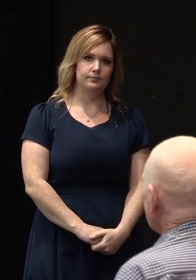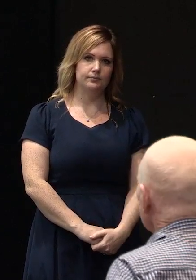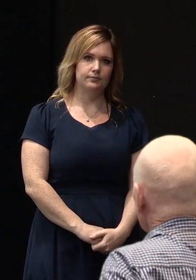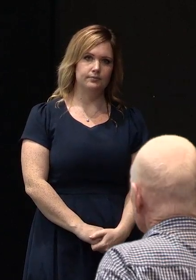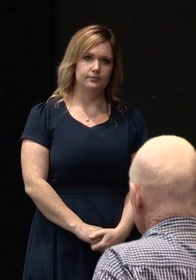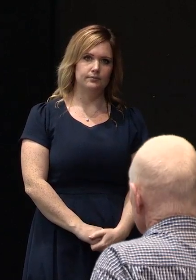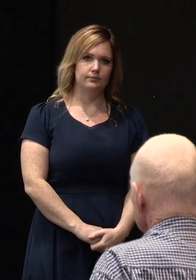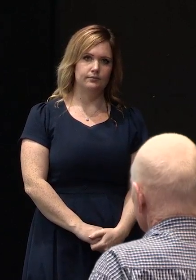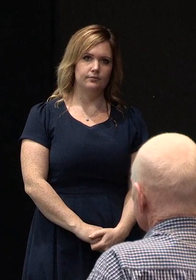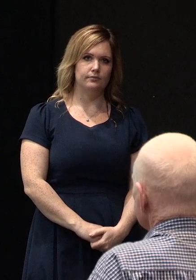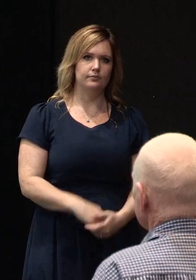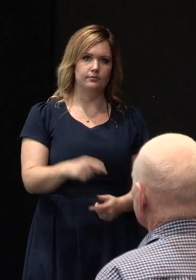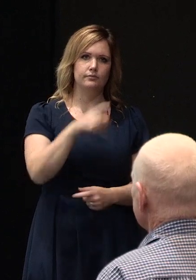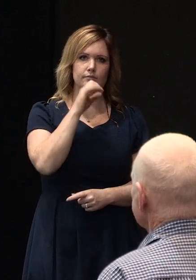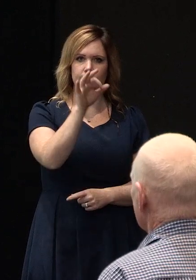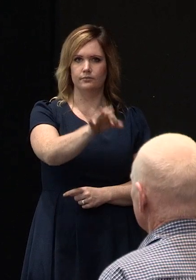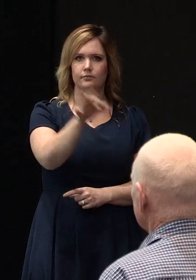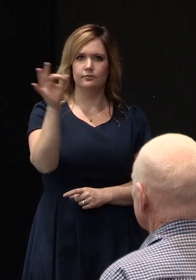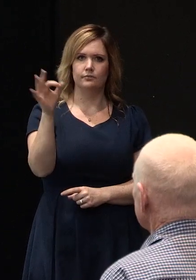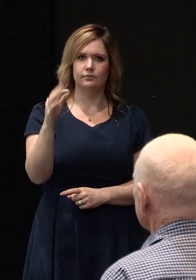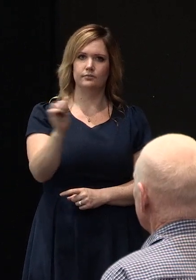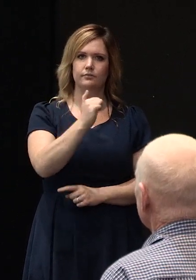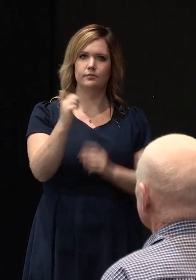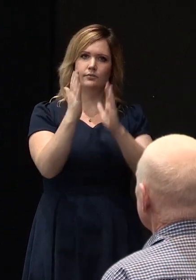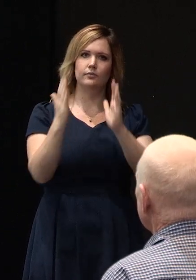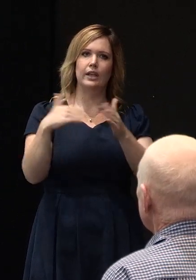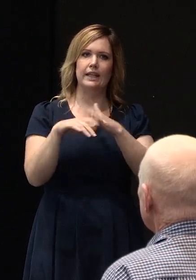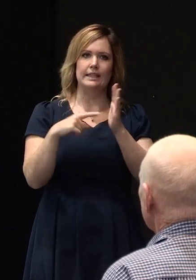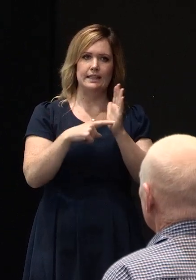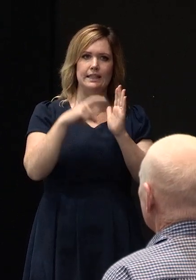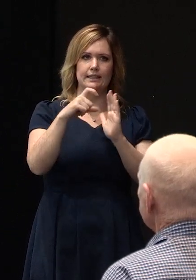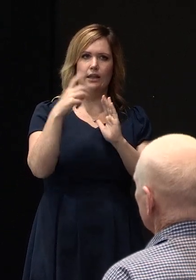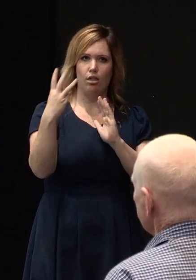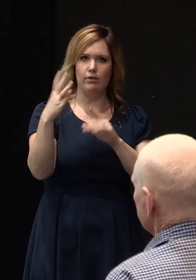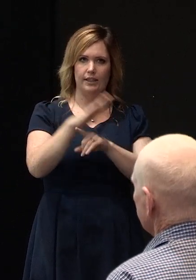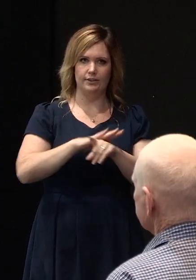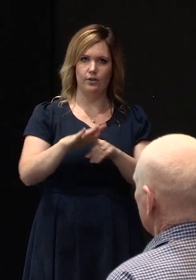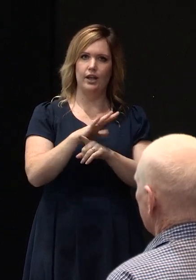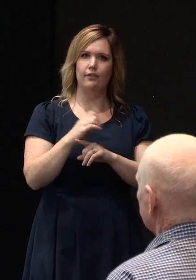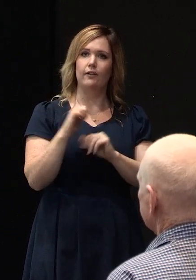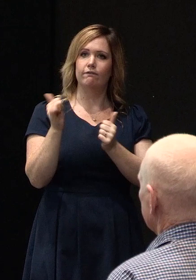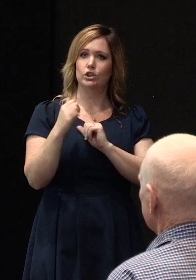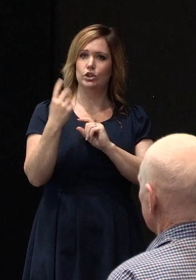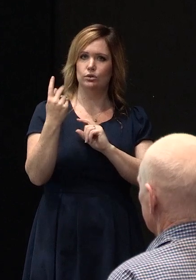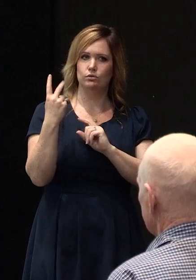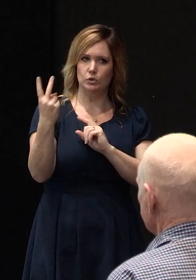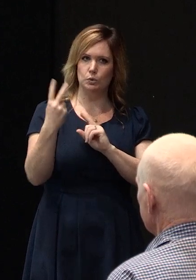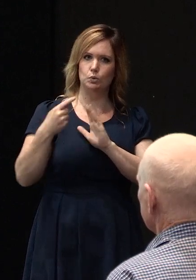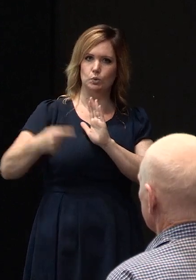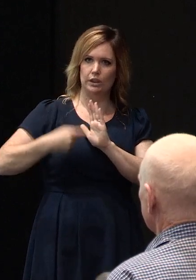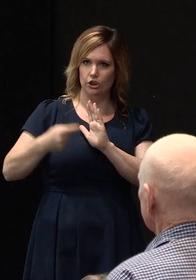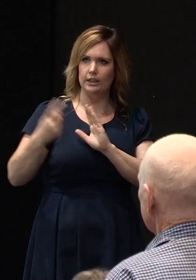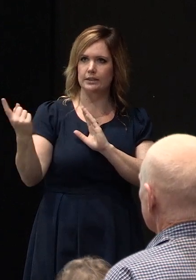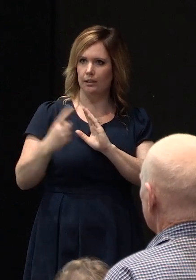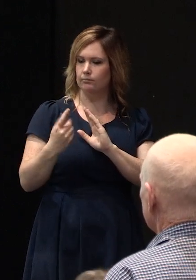our property is in a TC3 zoned area and we've had two engineers come out just